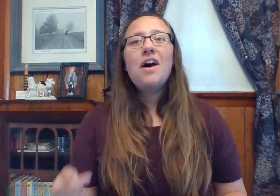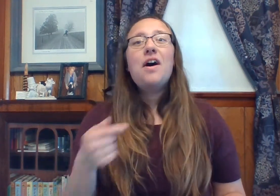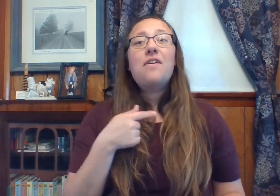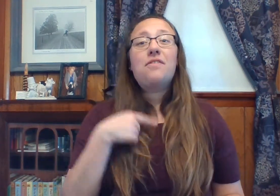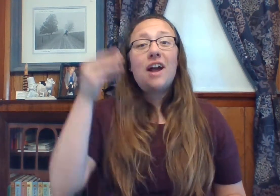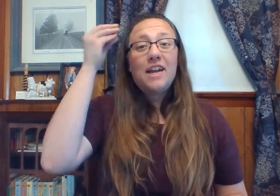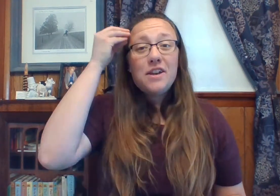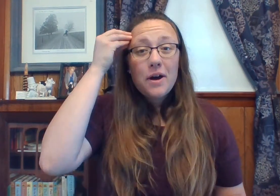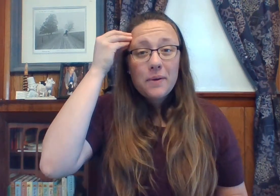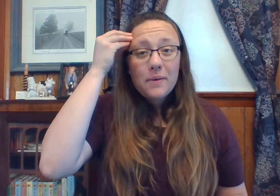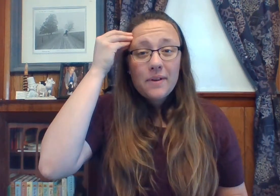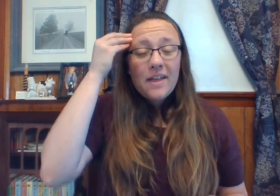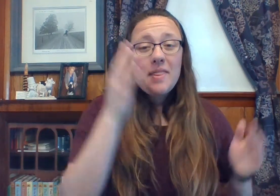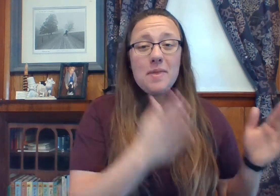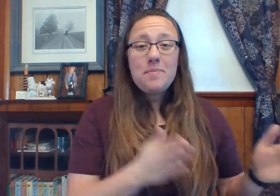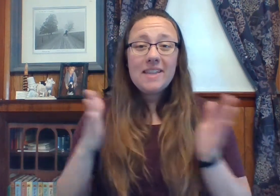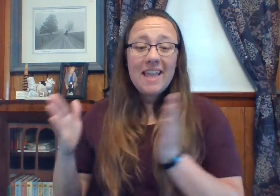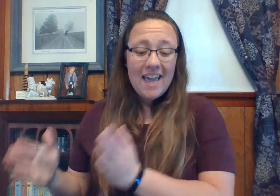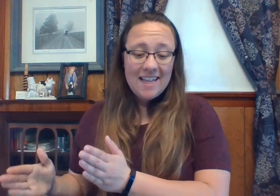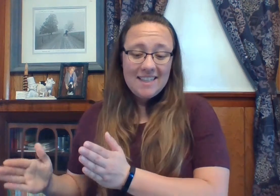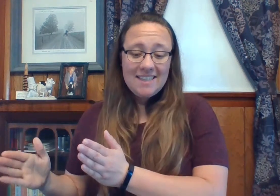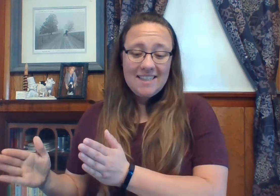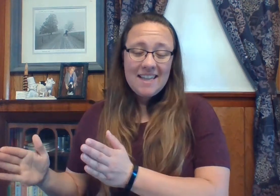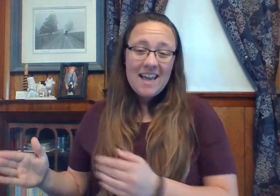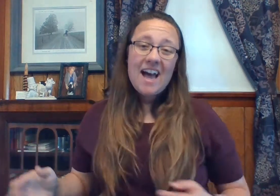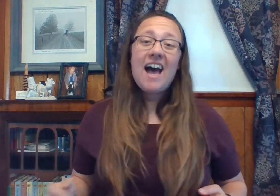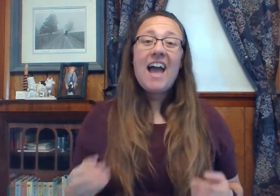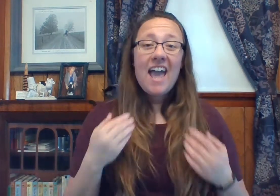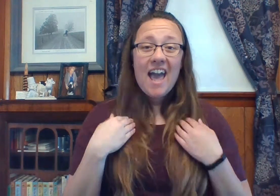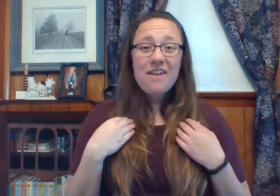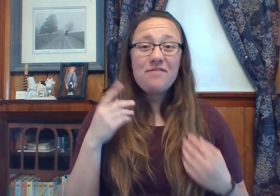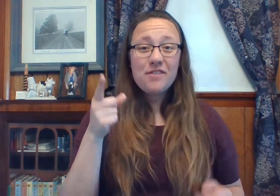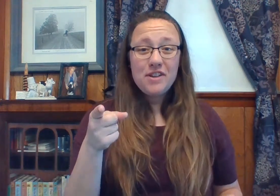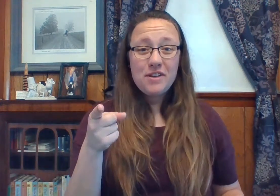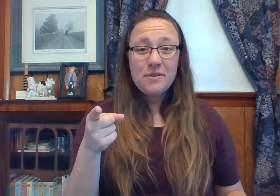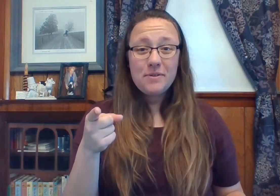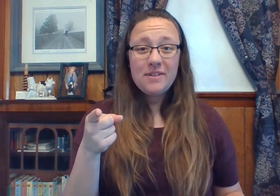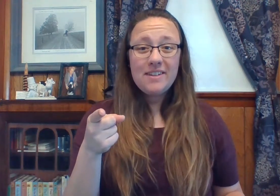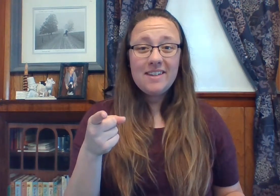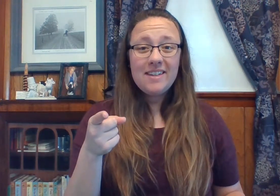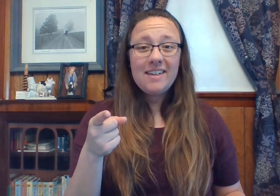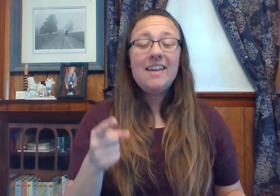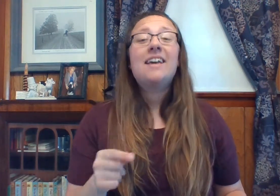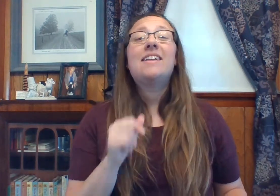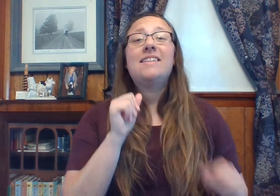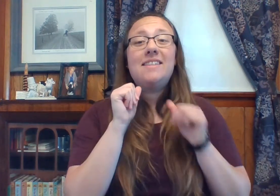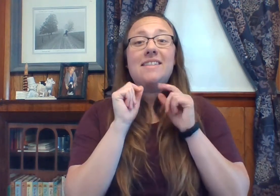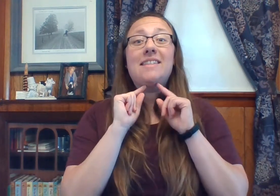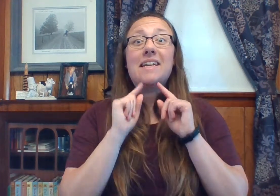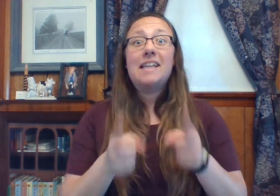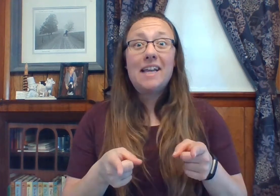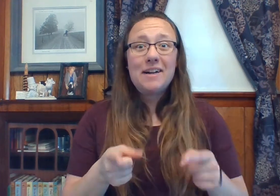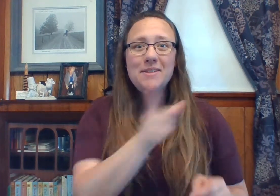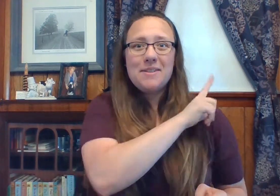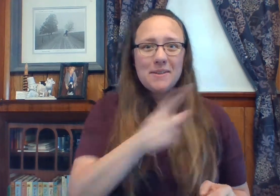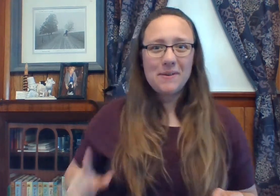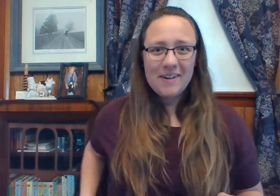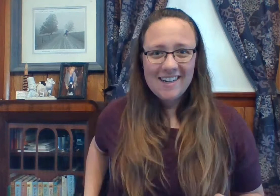For I know the plans I have for you, declares the Lord.